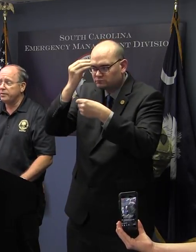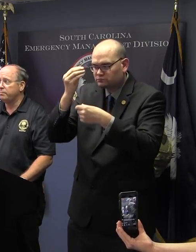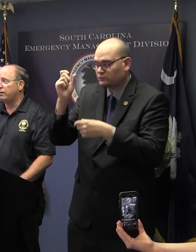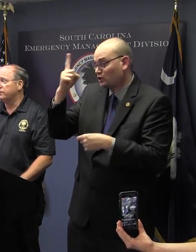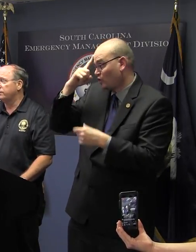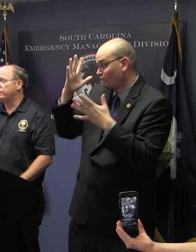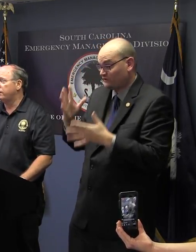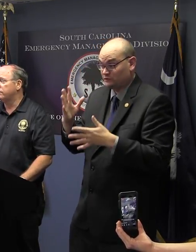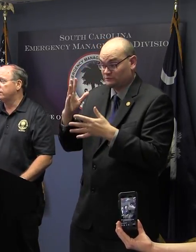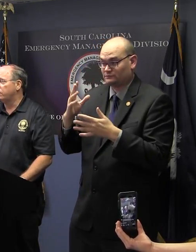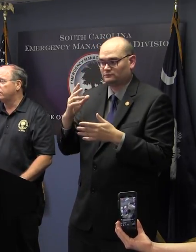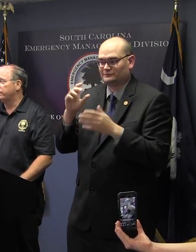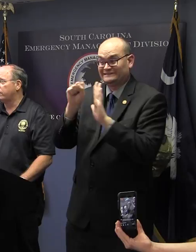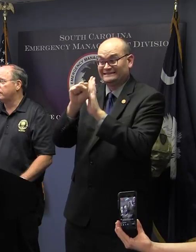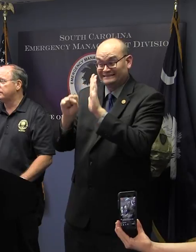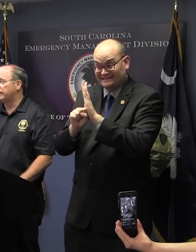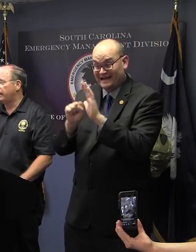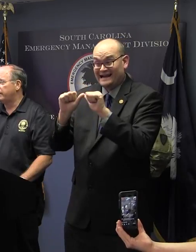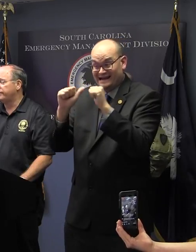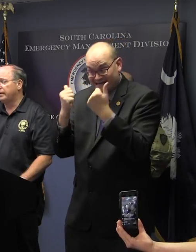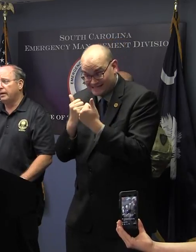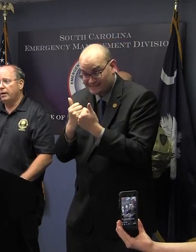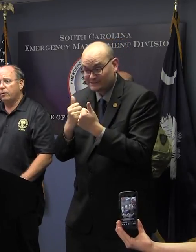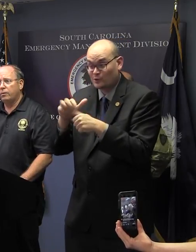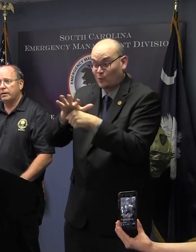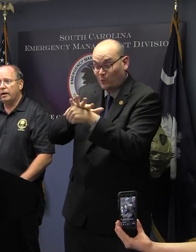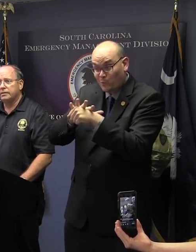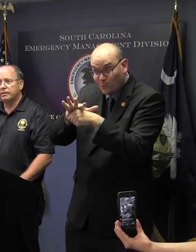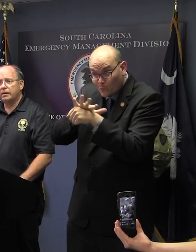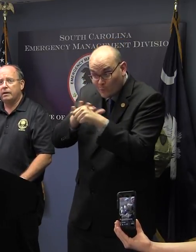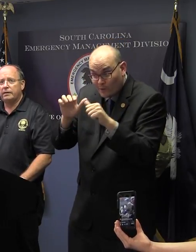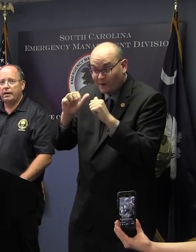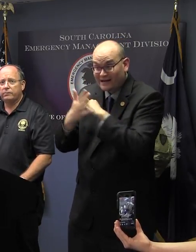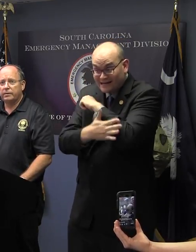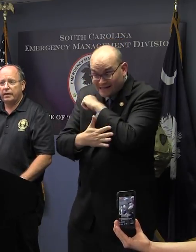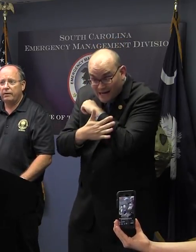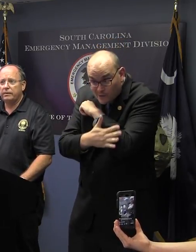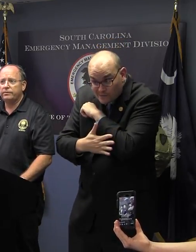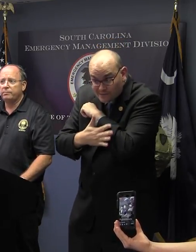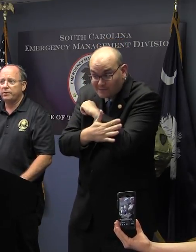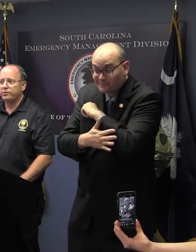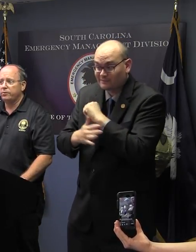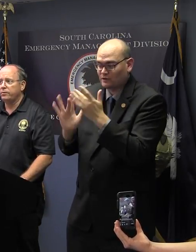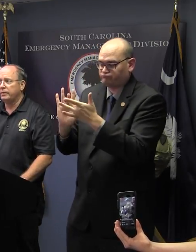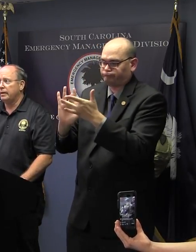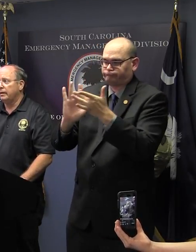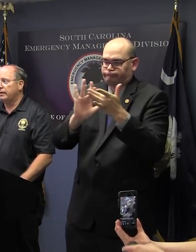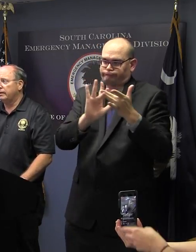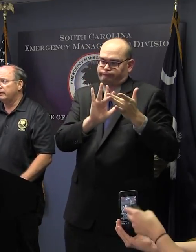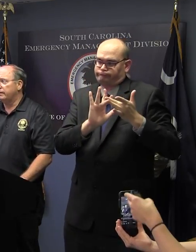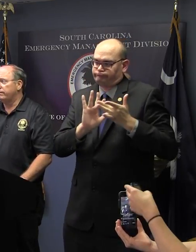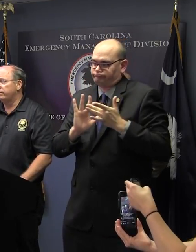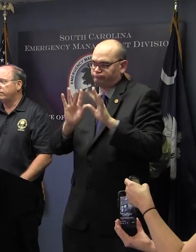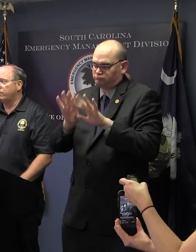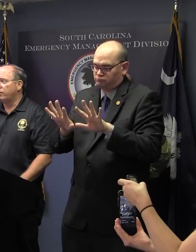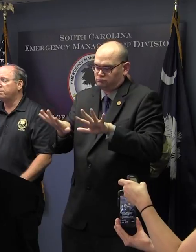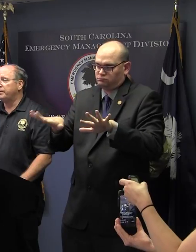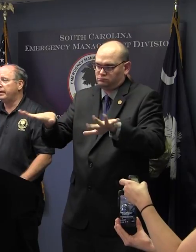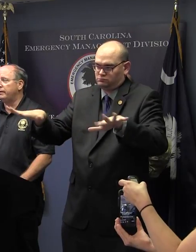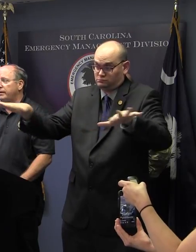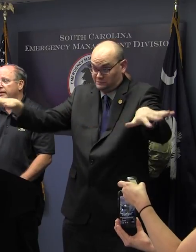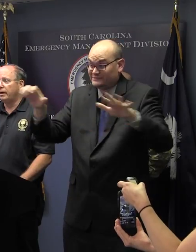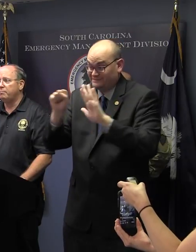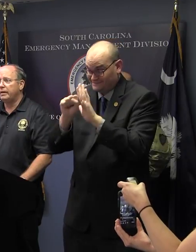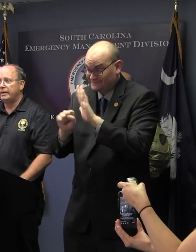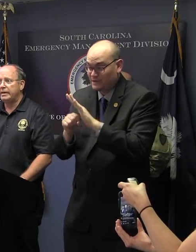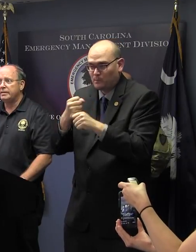state agencies, but also involves the local authorities and the counties. We're in constant contact with the counties to make sure that we're